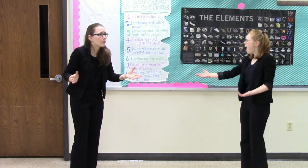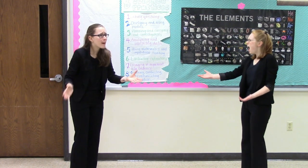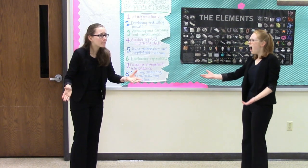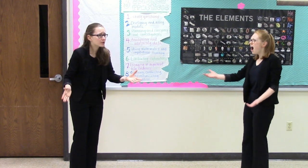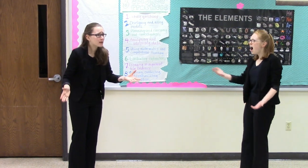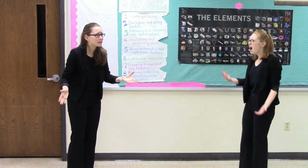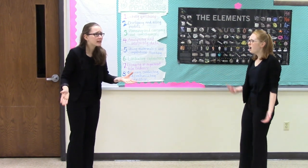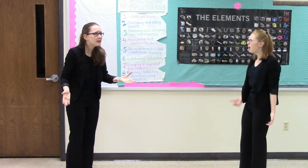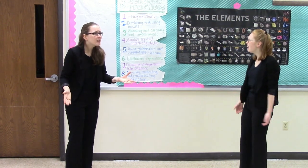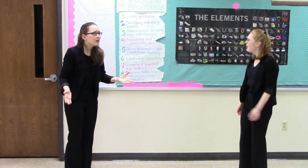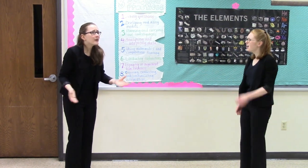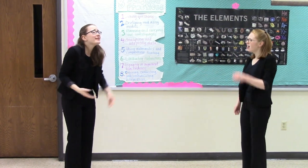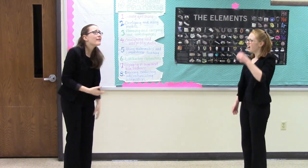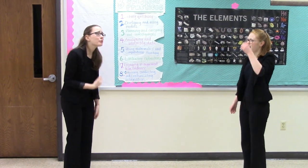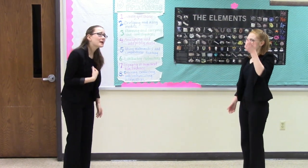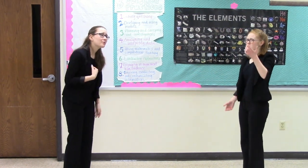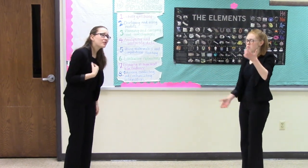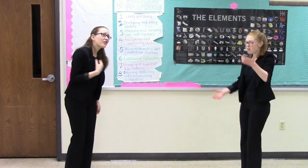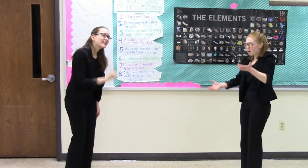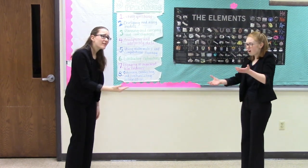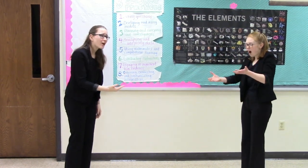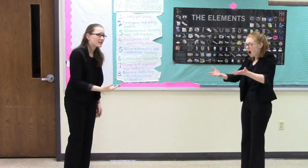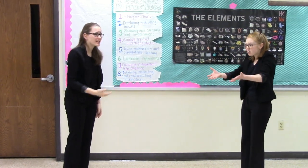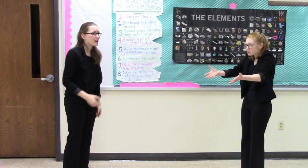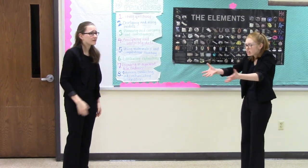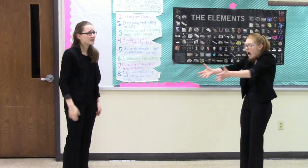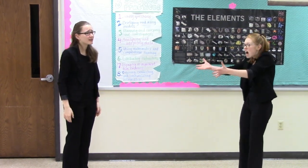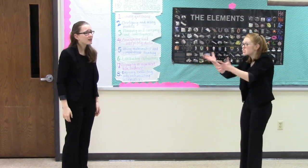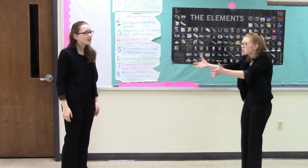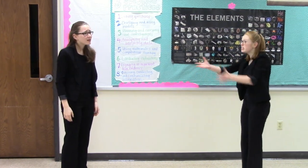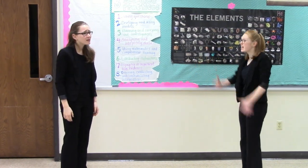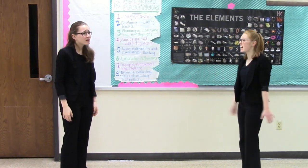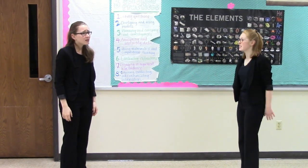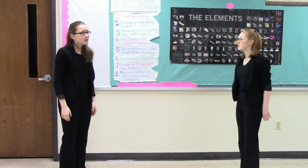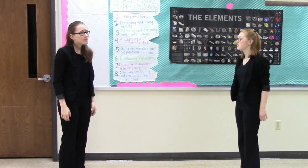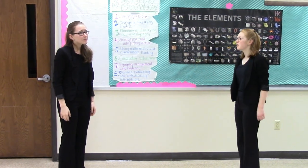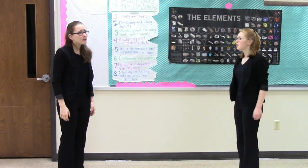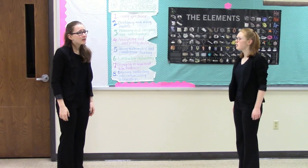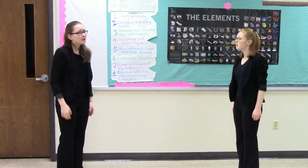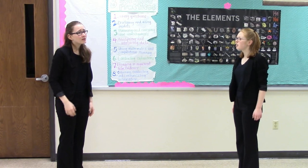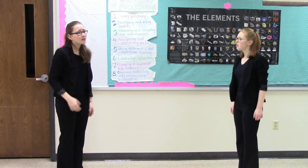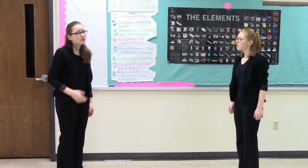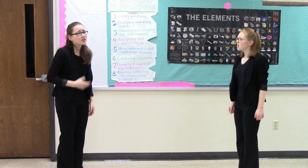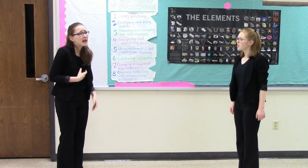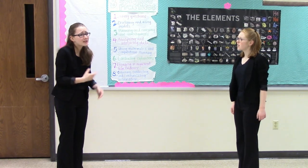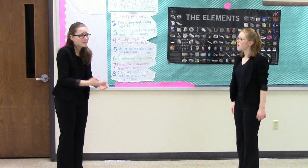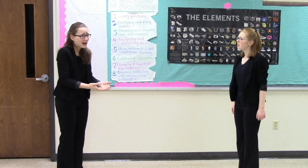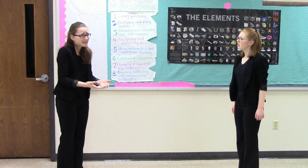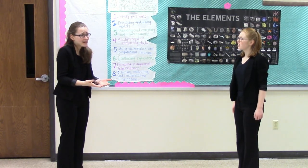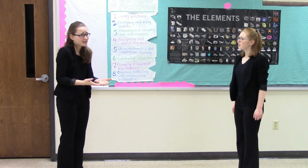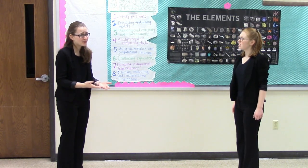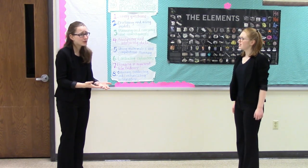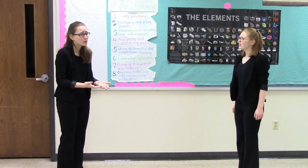remember something. We'd never be able to forgive ourselves. She has good days. She has bad days, too.